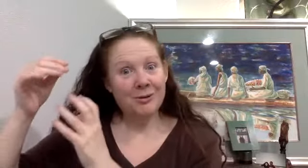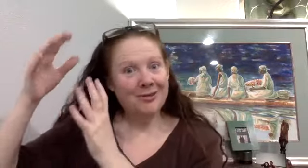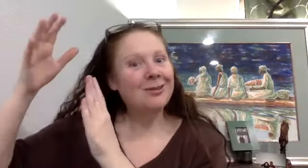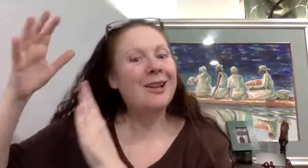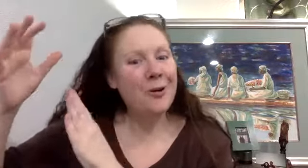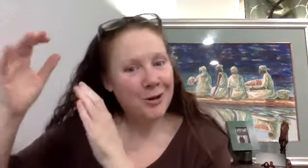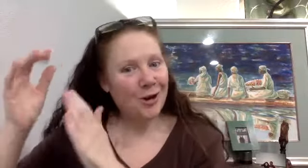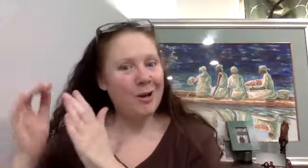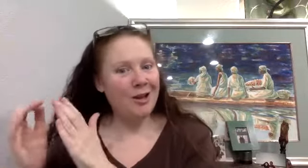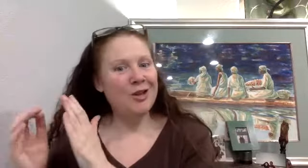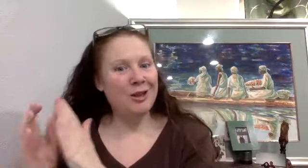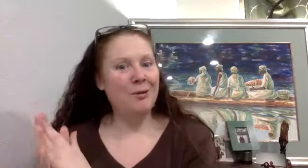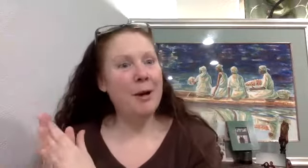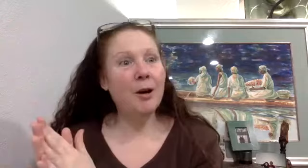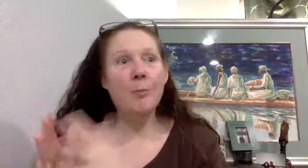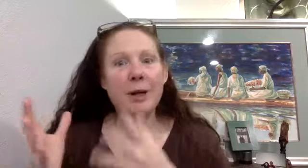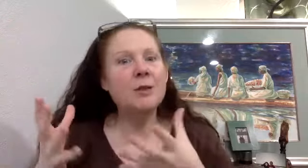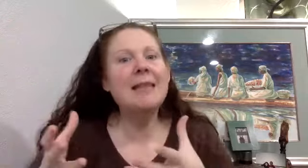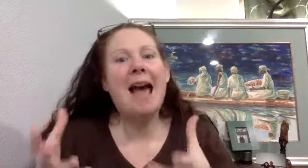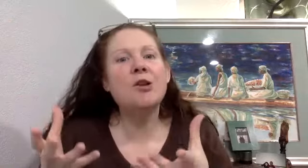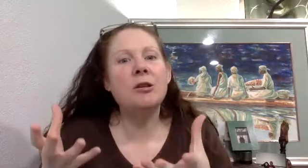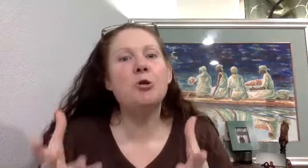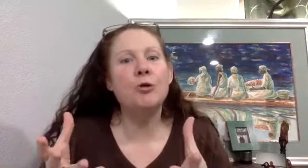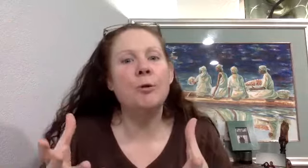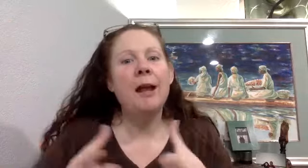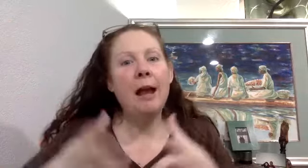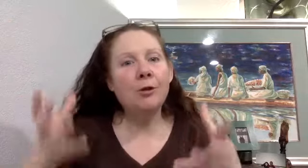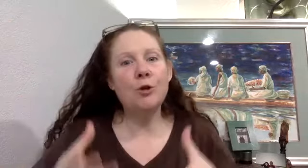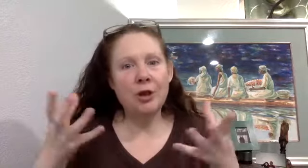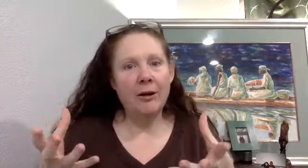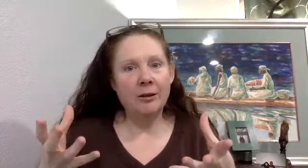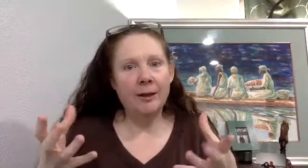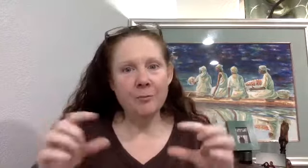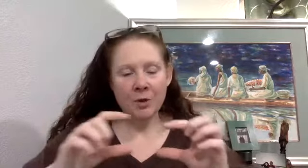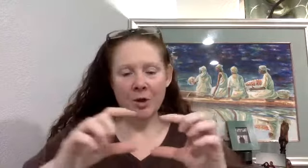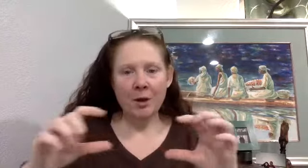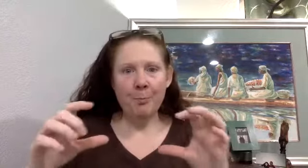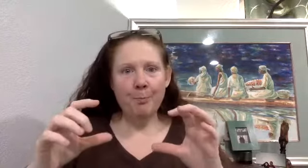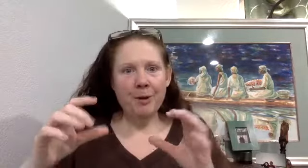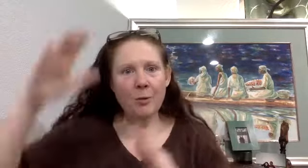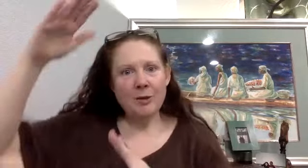loaded terminology in the America, but it's, it's actually true evolutionarily. But it's,